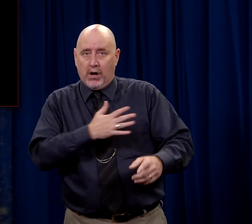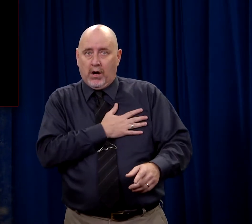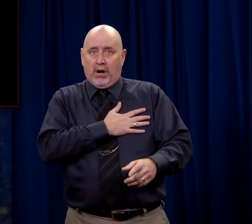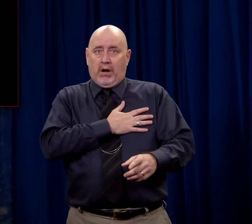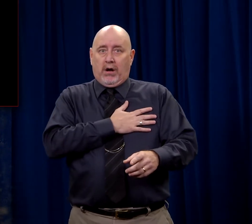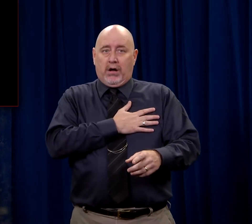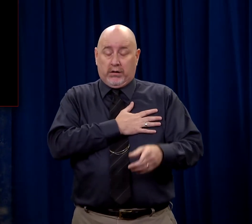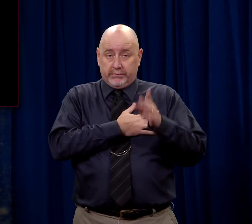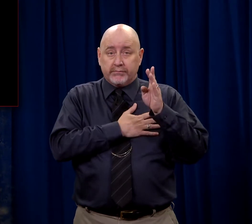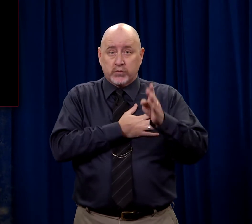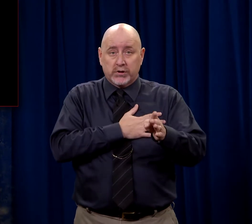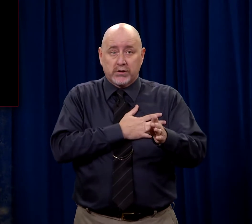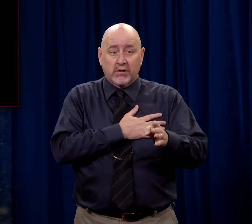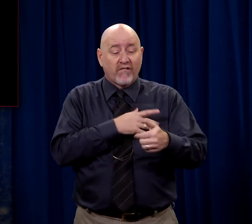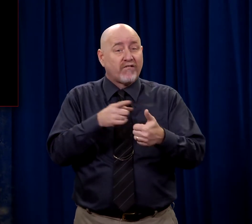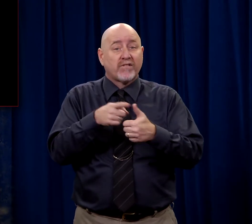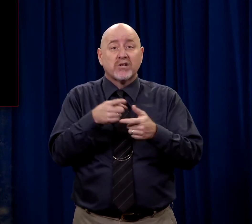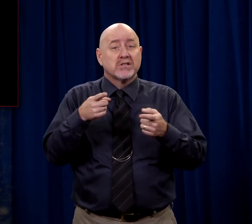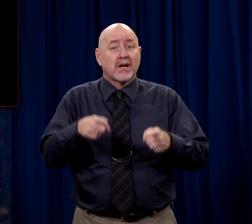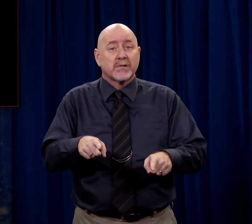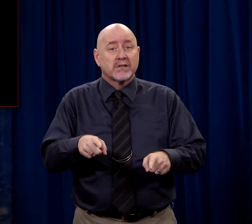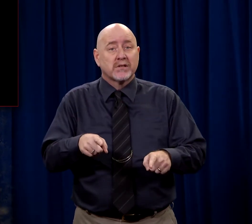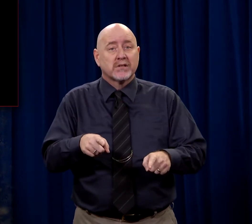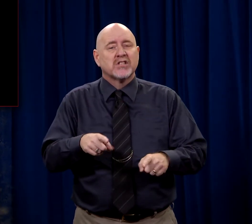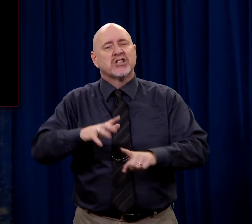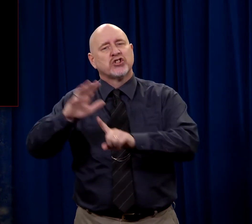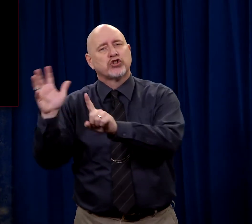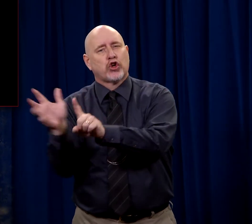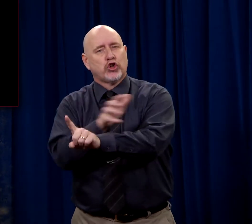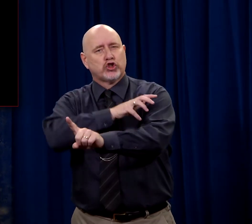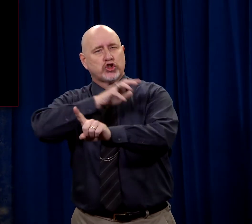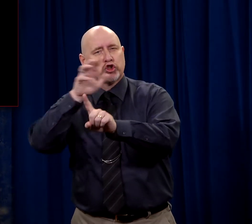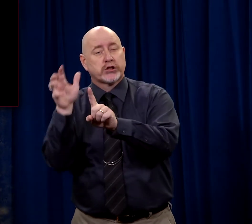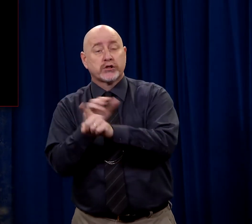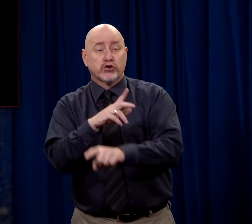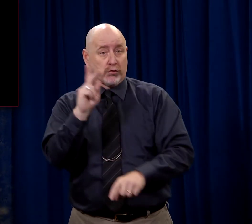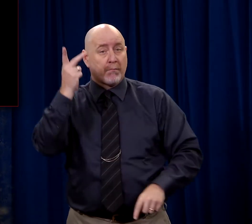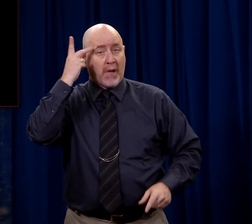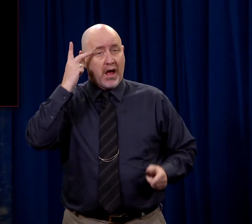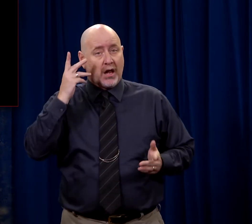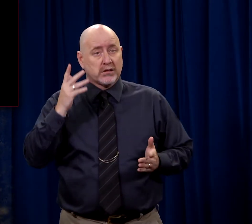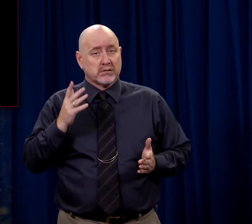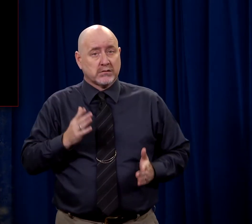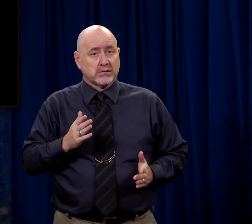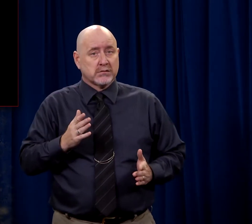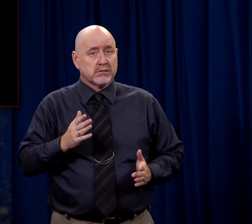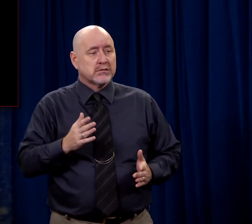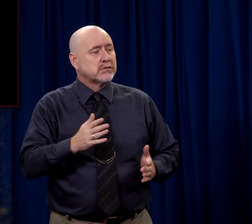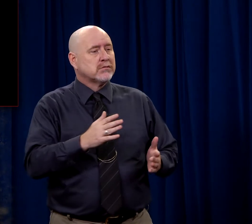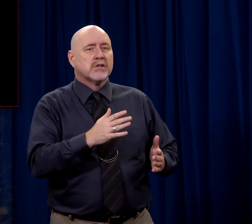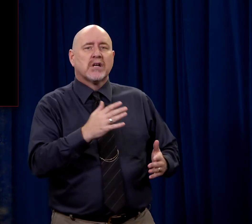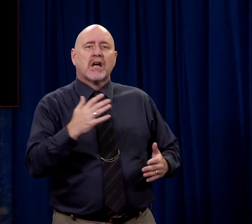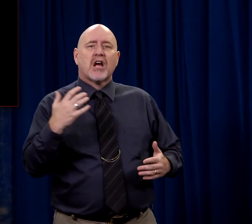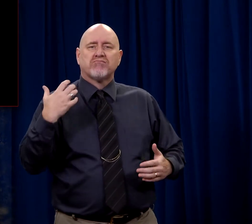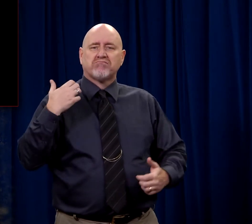going to take your breath away. The first thing that happens is a scourging. So Pilate dispatches a